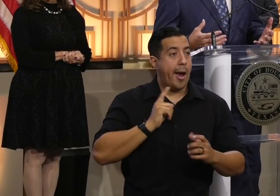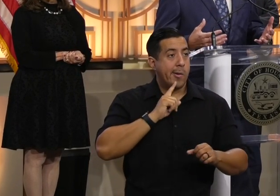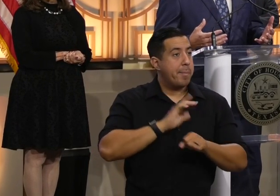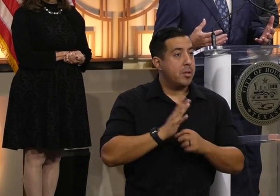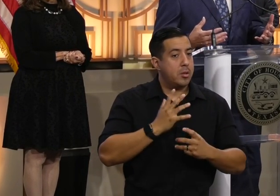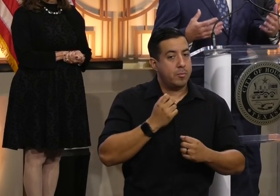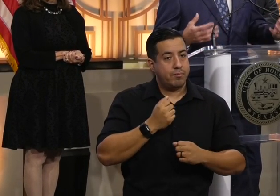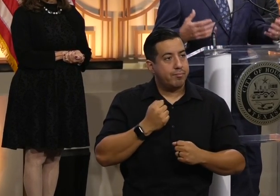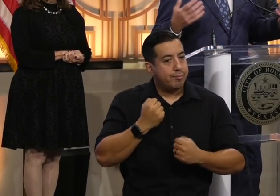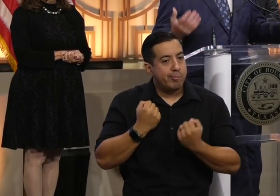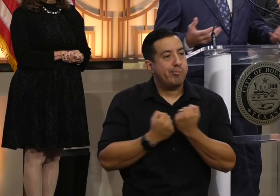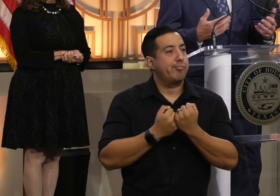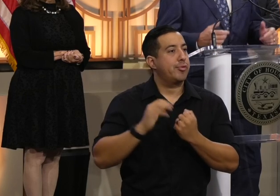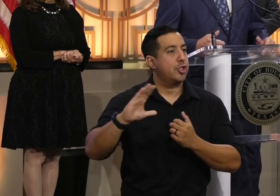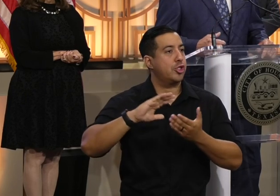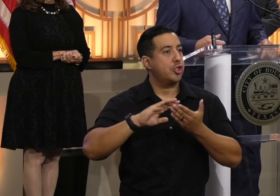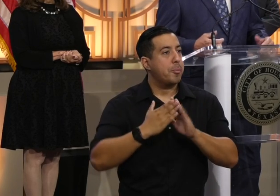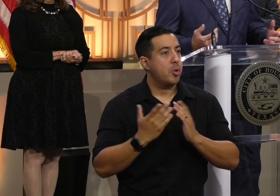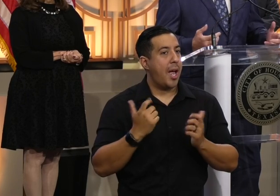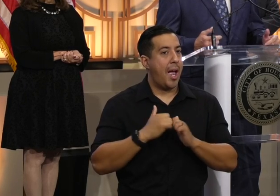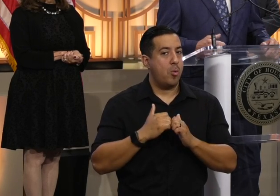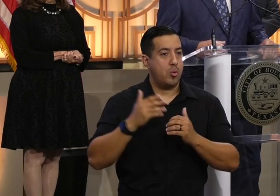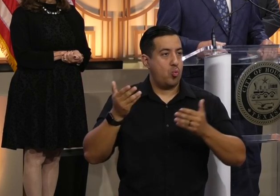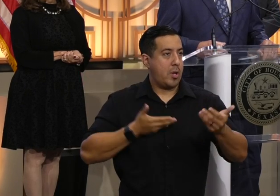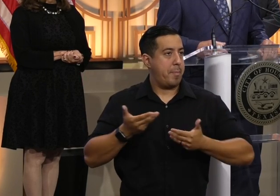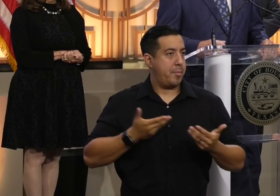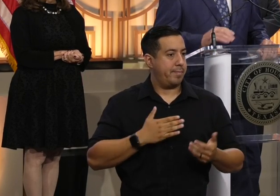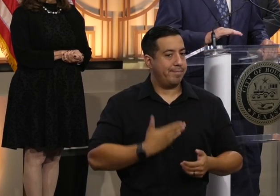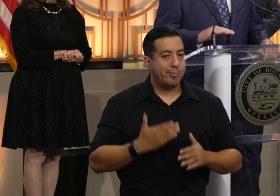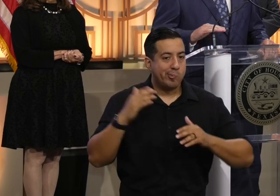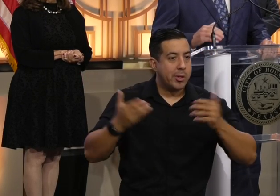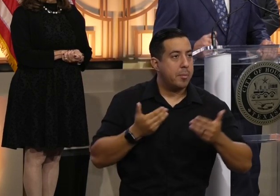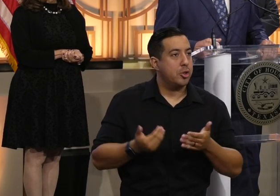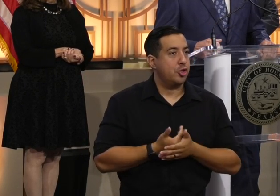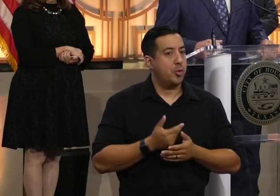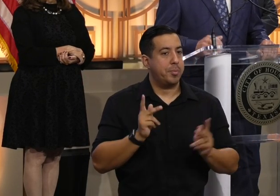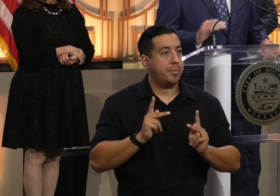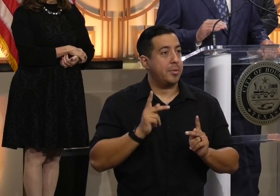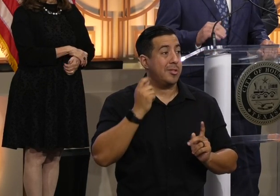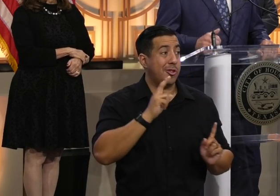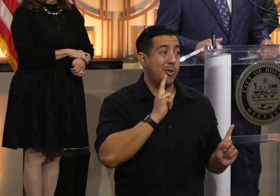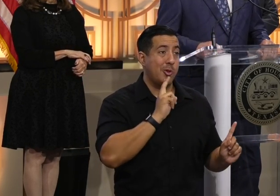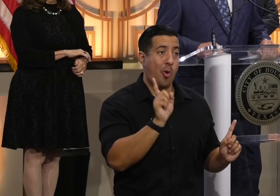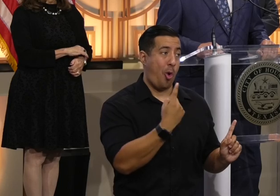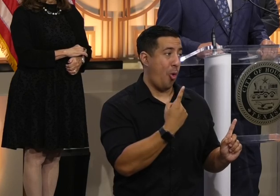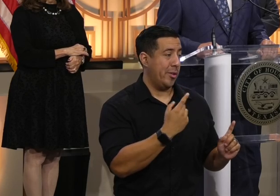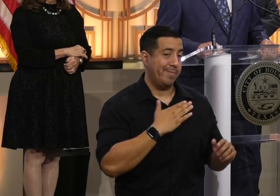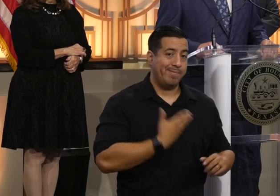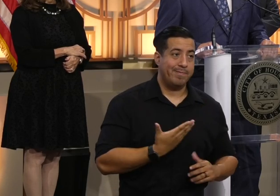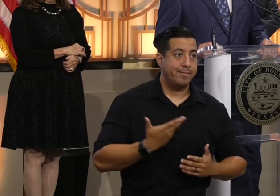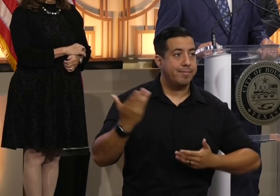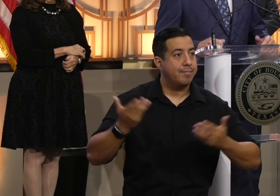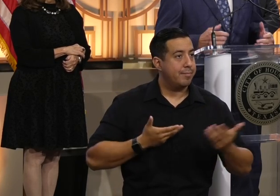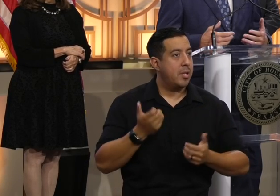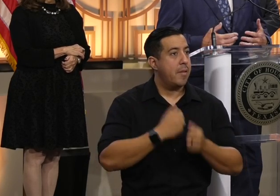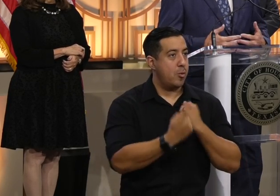of community by welcoming people, welcoming newcomers. Houston is no exception. In fact, a leader in this country amongst